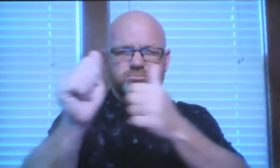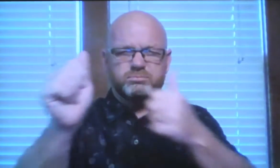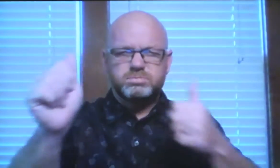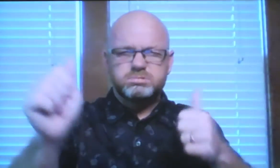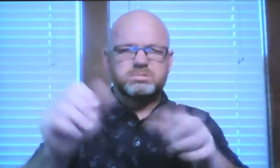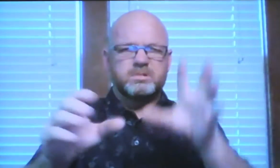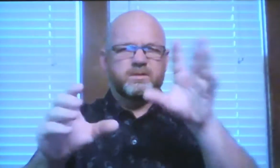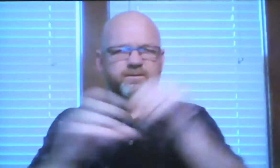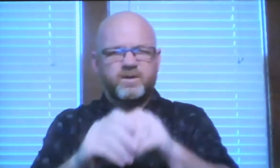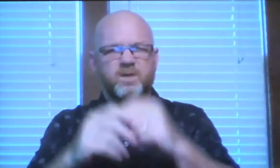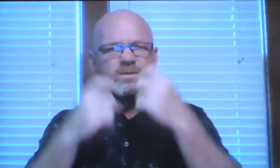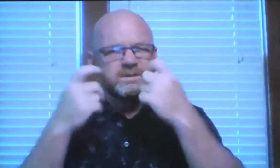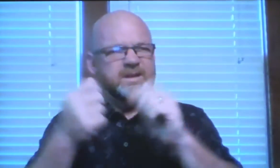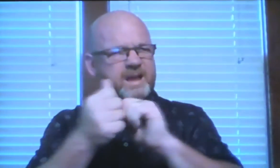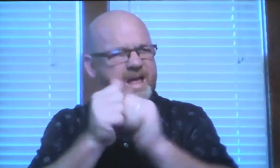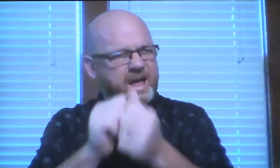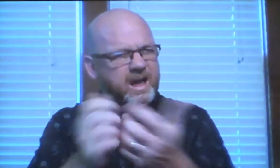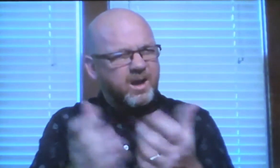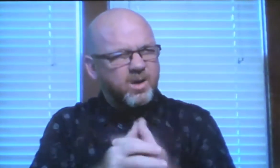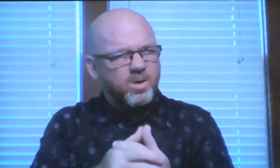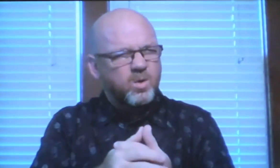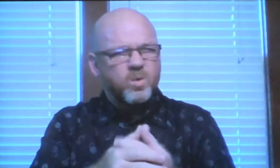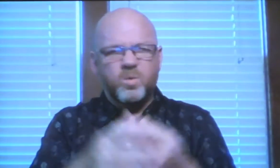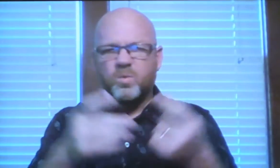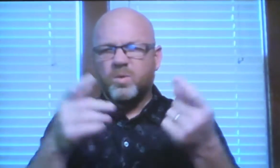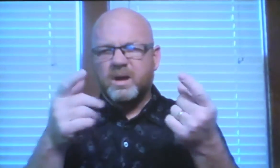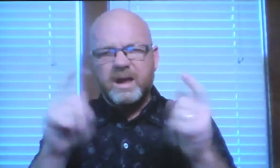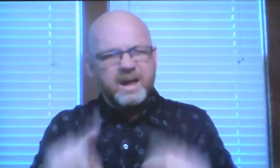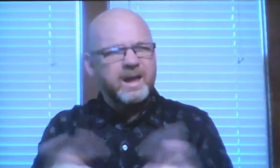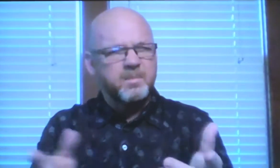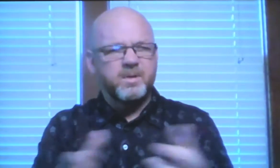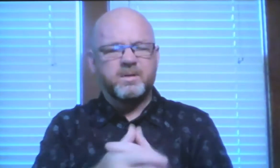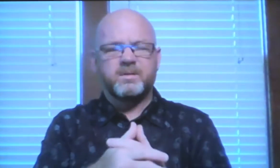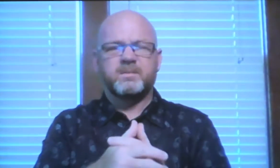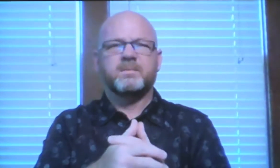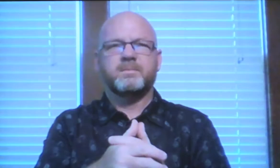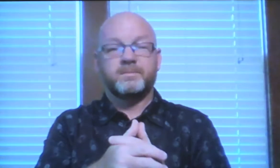How did that church get so far from God and so involved in sin?